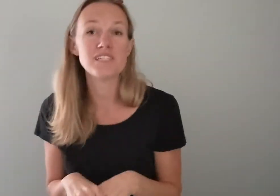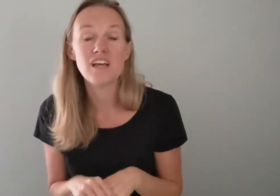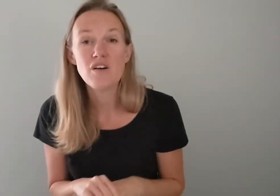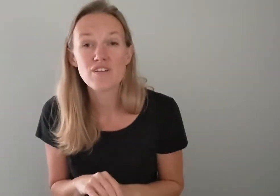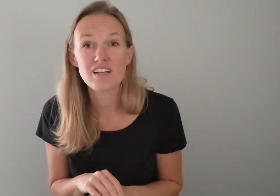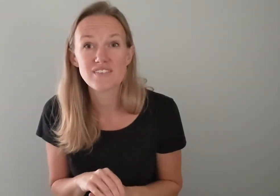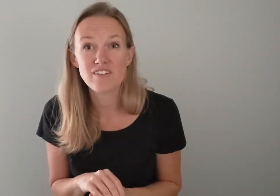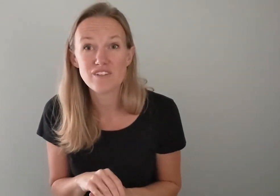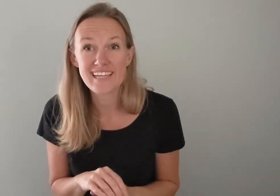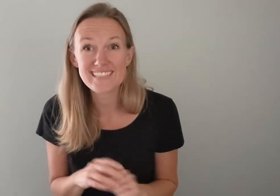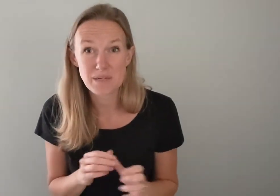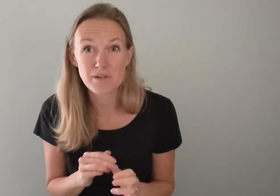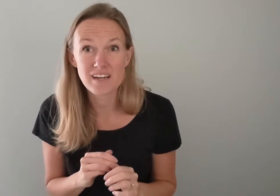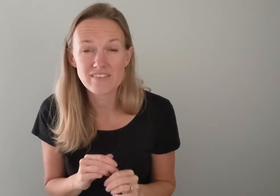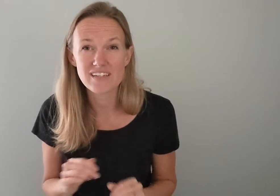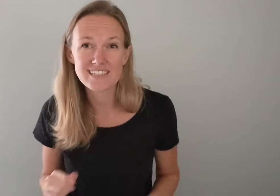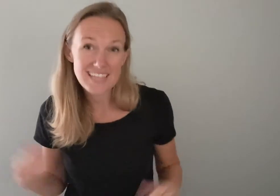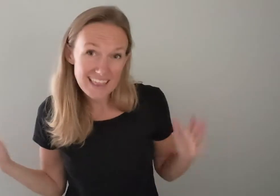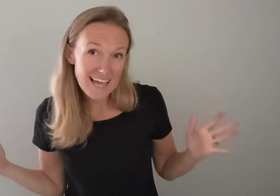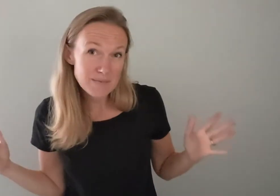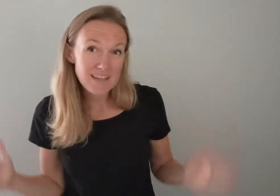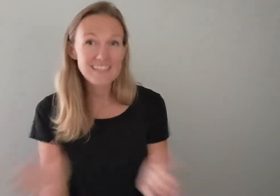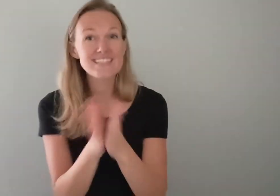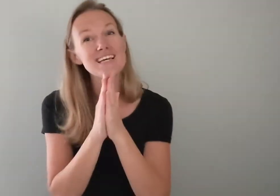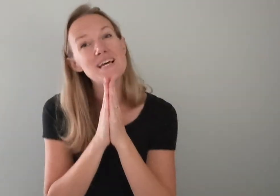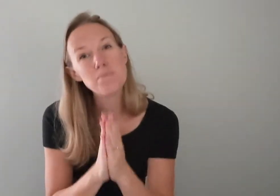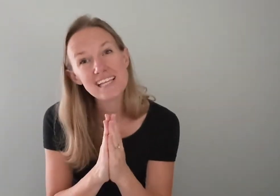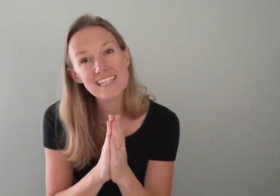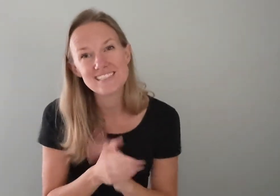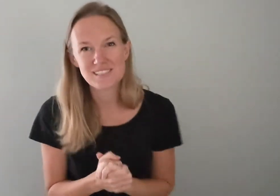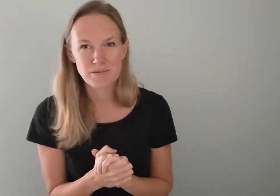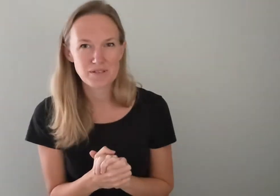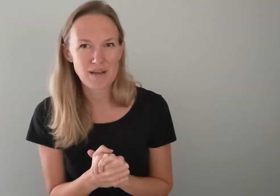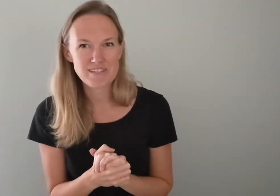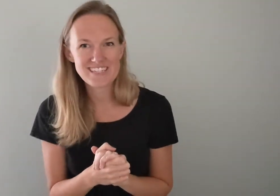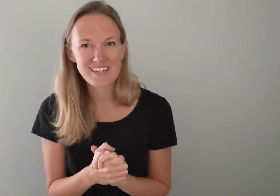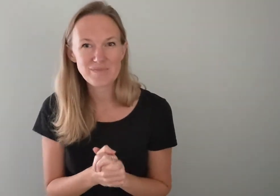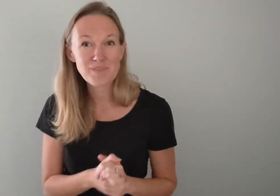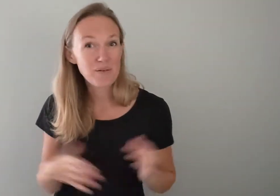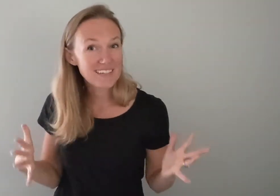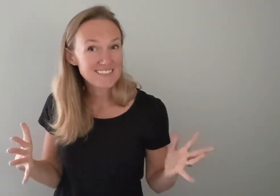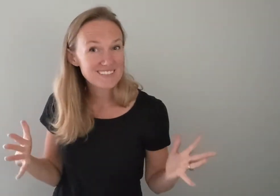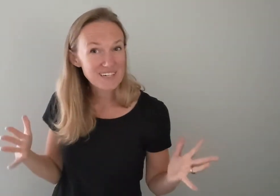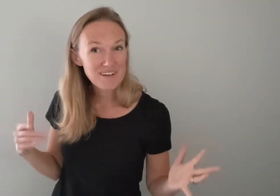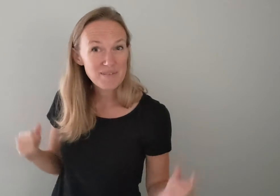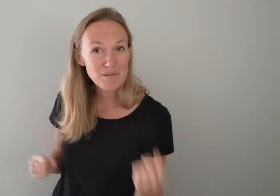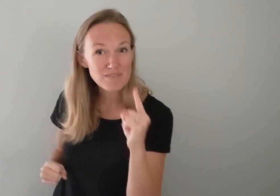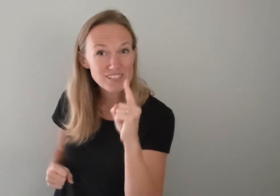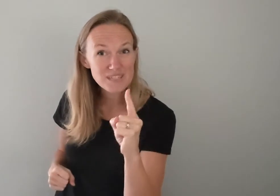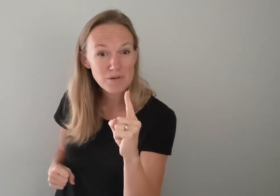for lots of helpful links like printing off the lyrics and last but not least please subscribe to the channel. Okay so starting right away with verse number